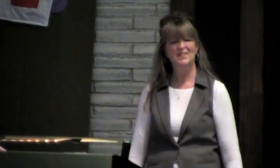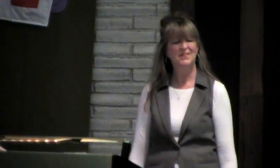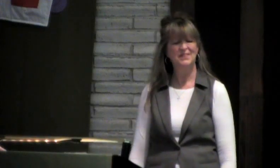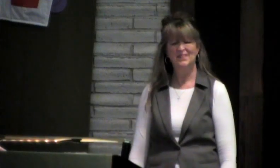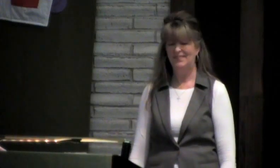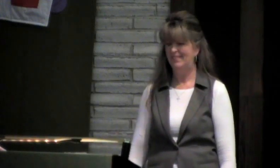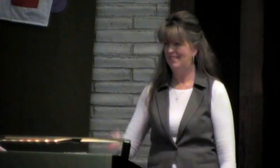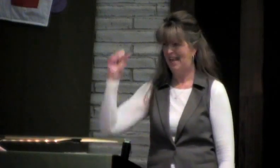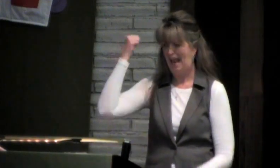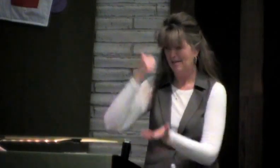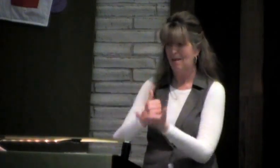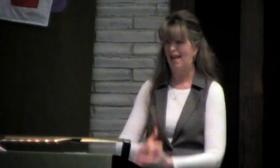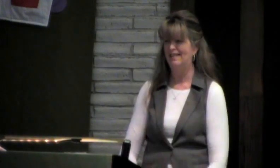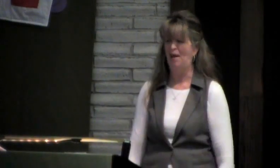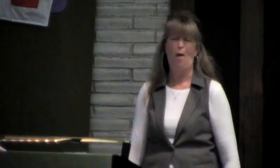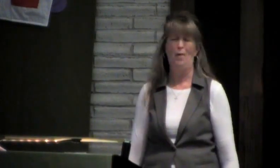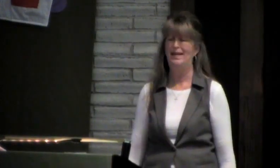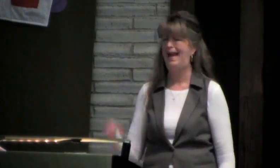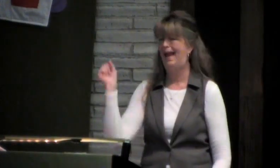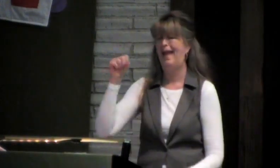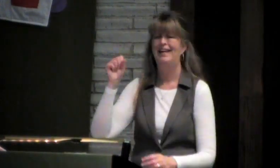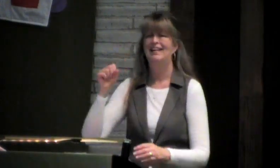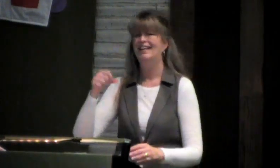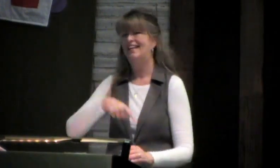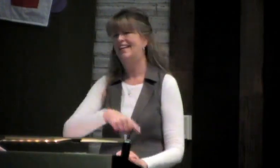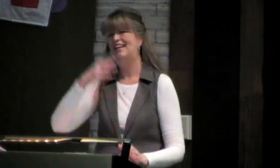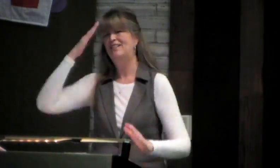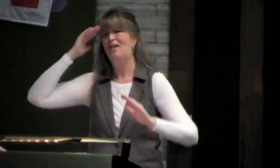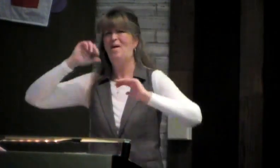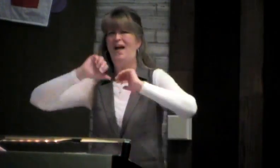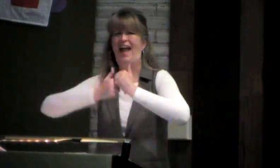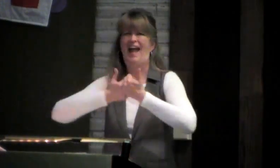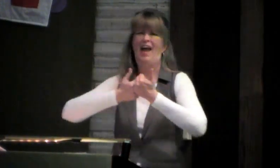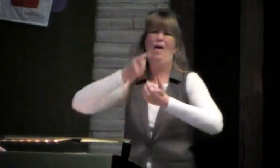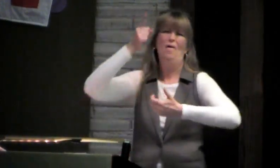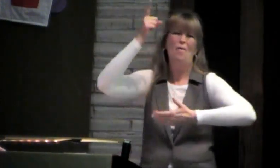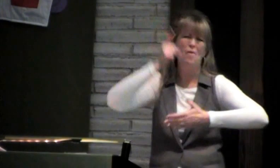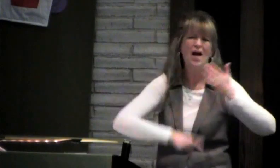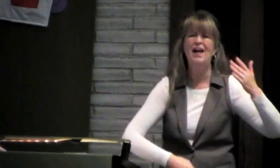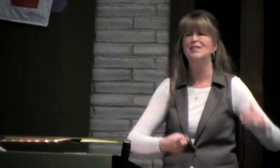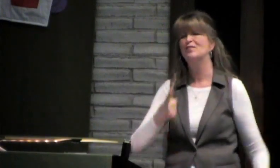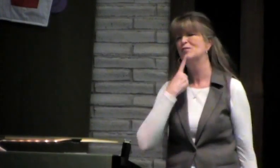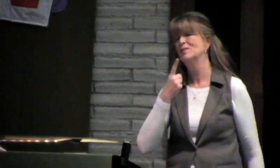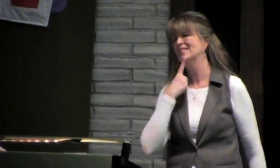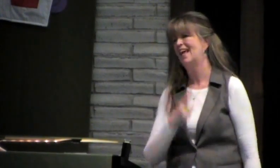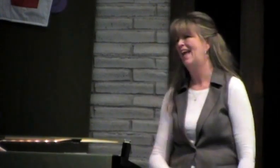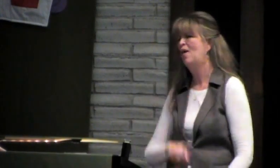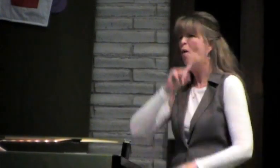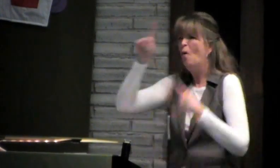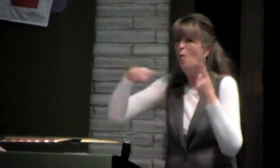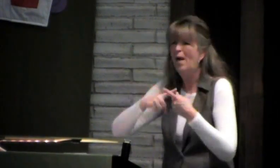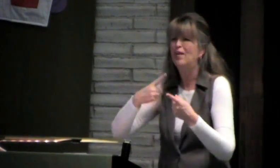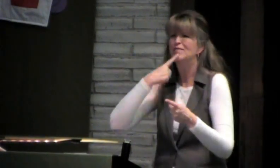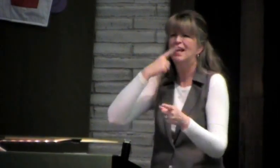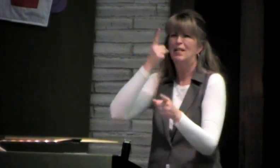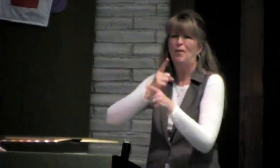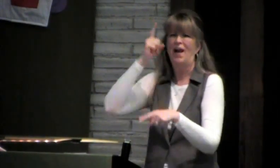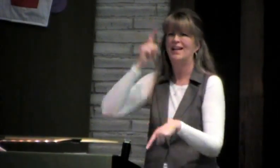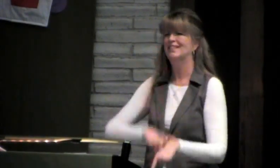Satan is very manipulative. Amen. You're right on the money there. Satan knows how and exactly what to